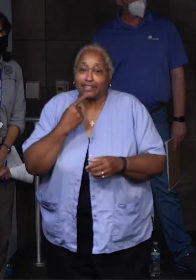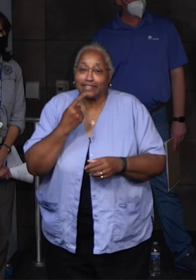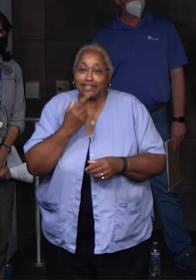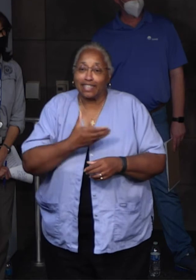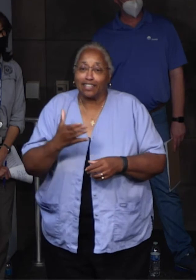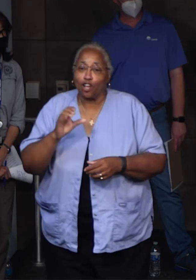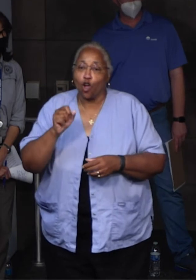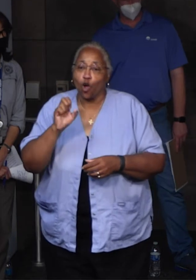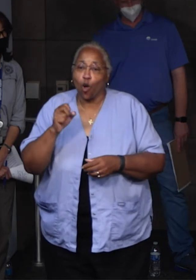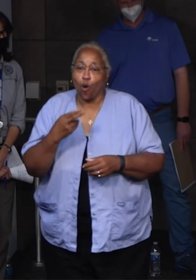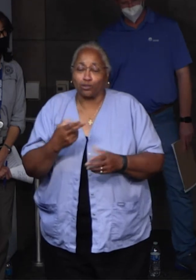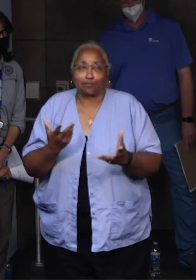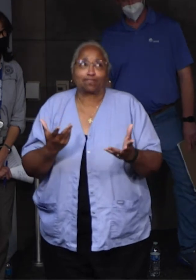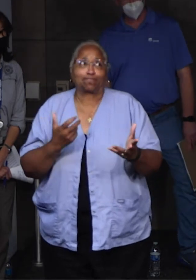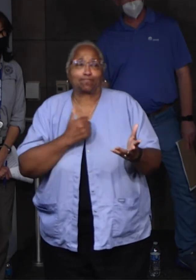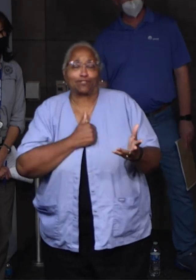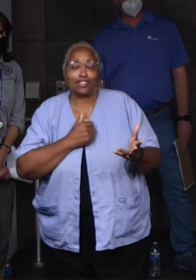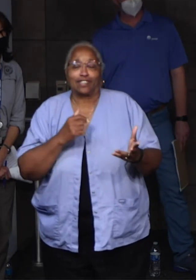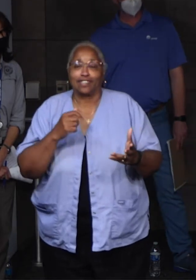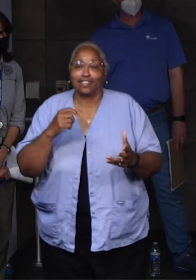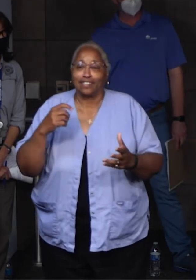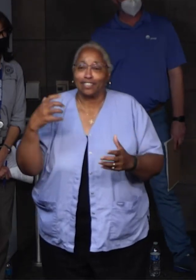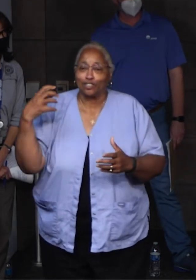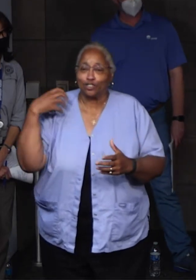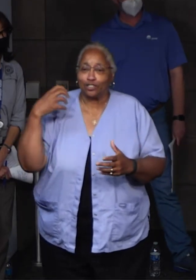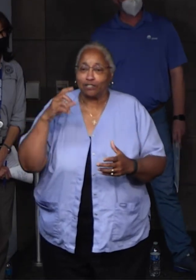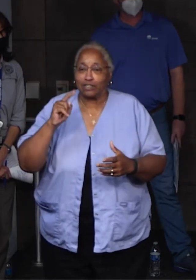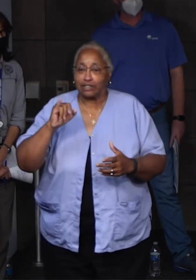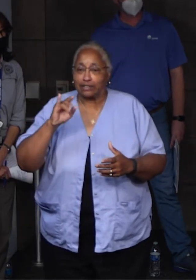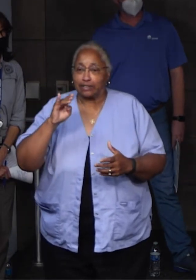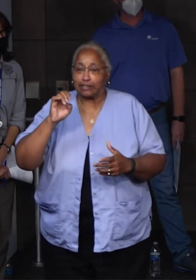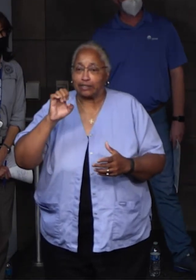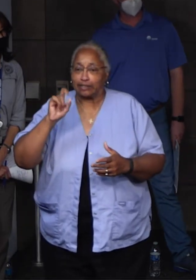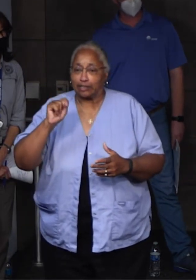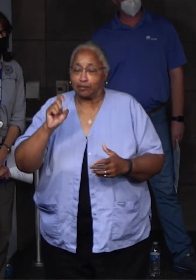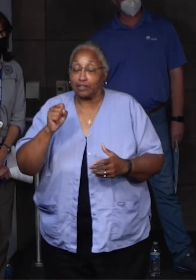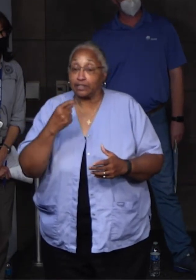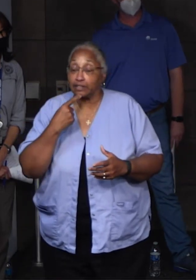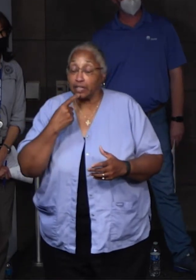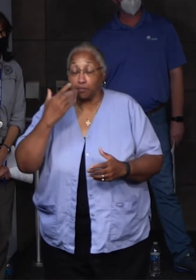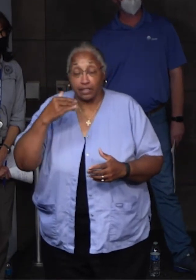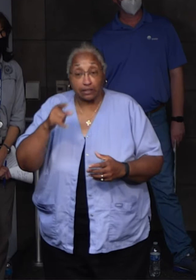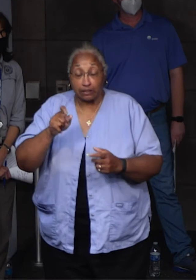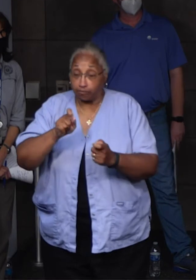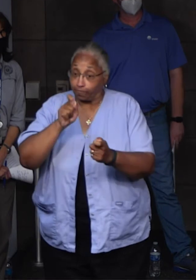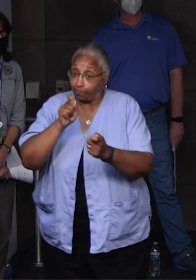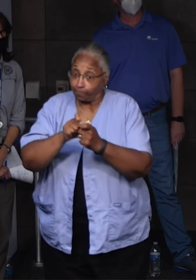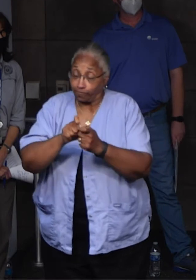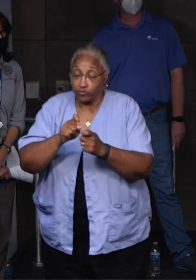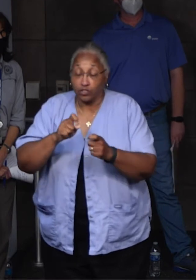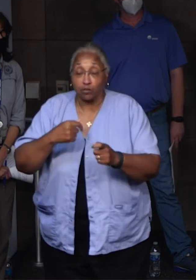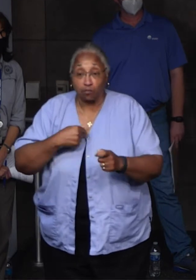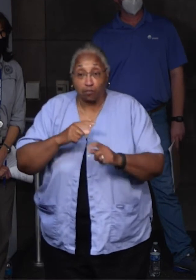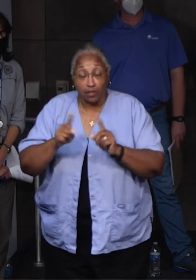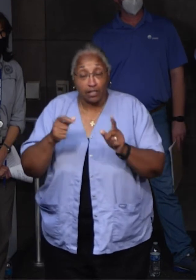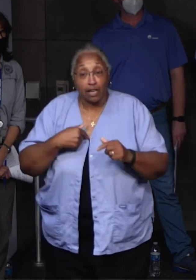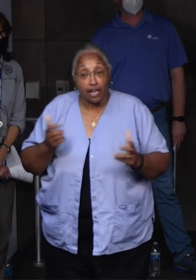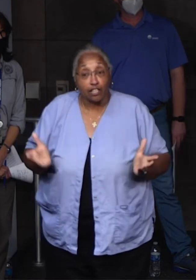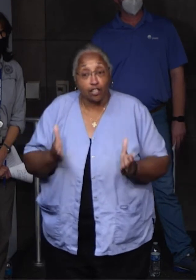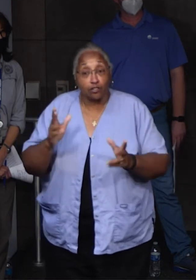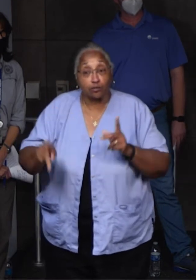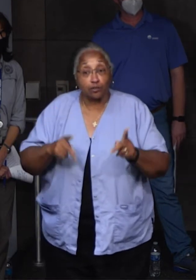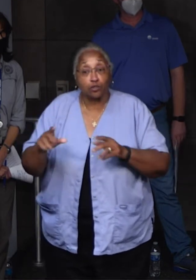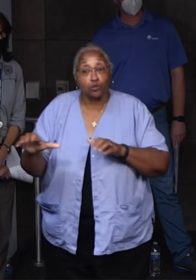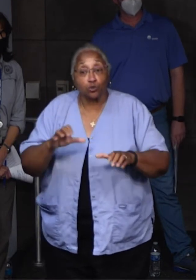what Chief Tibbetts said, because he is spot on. But I do encourage everybody to do their homework like he